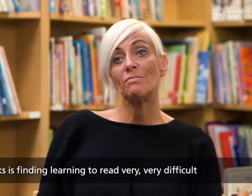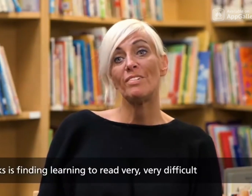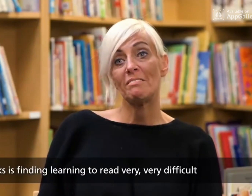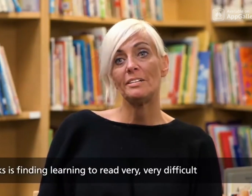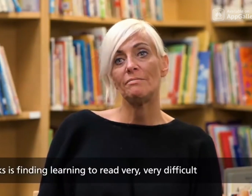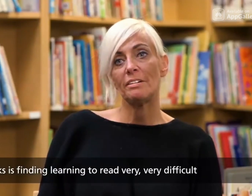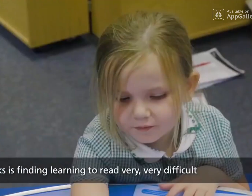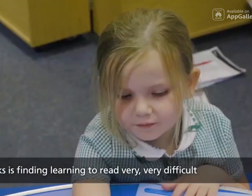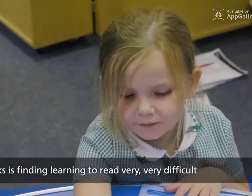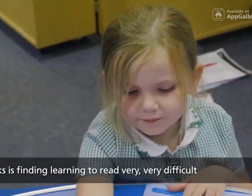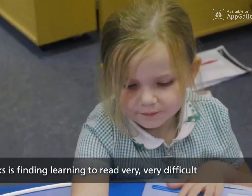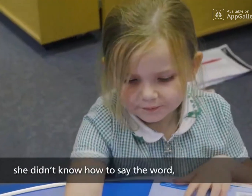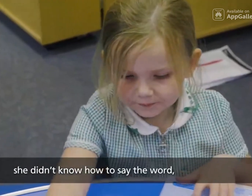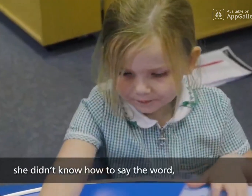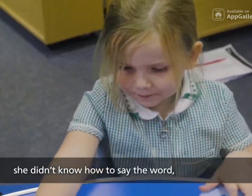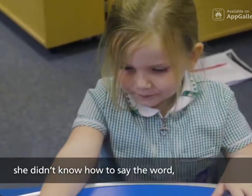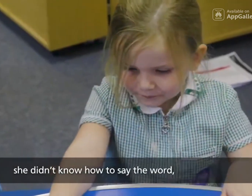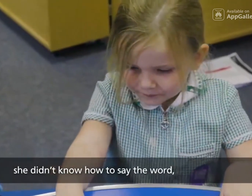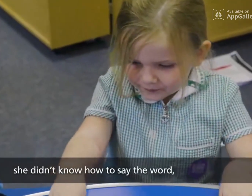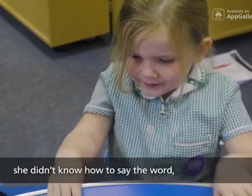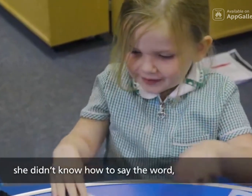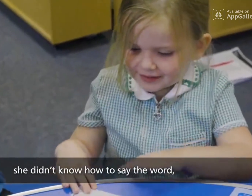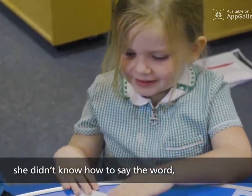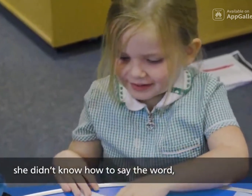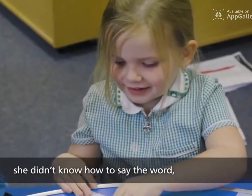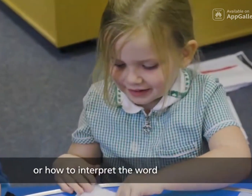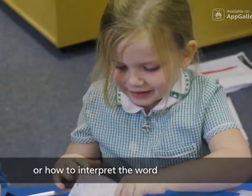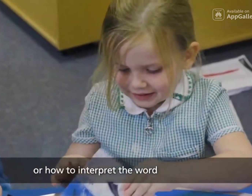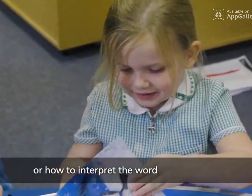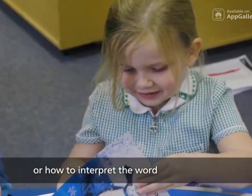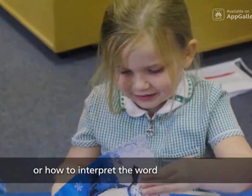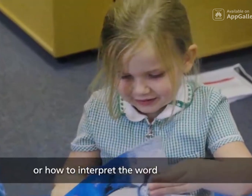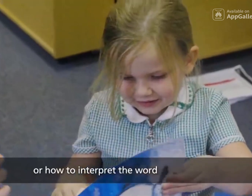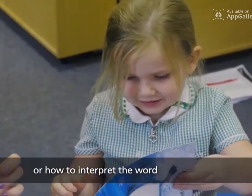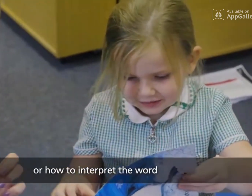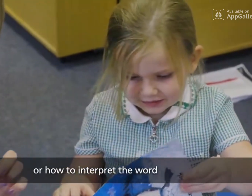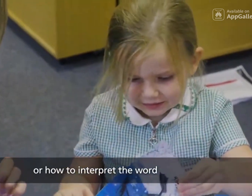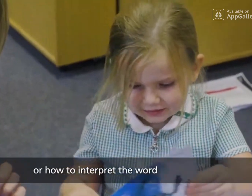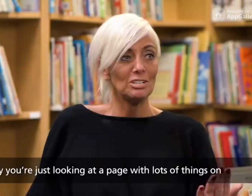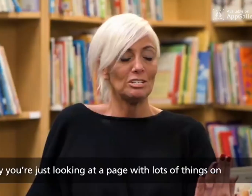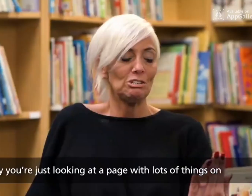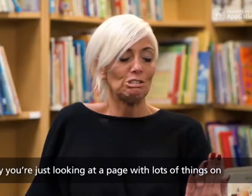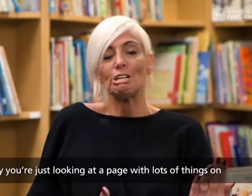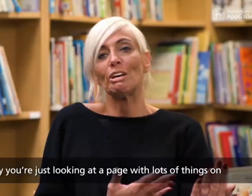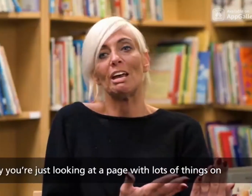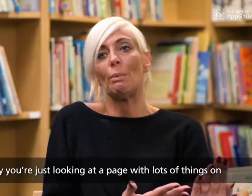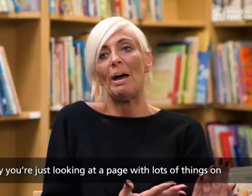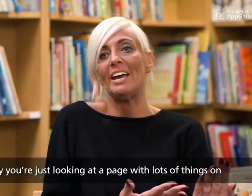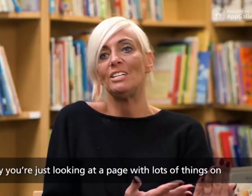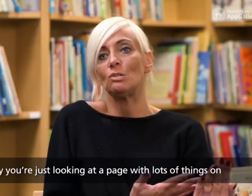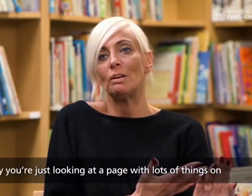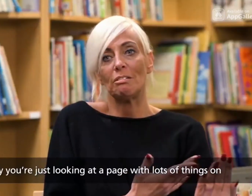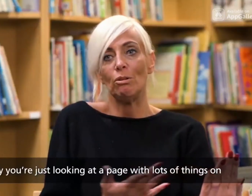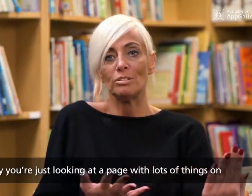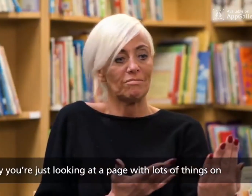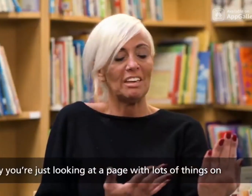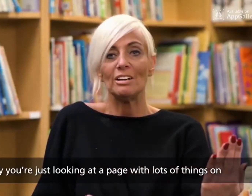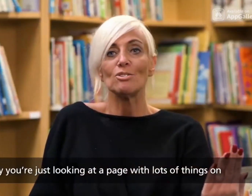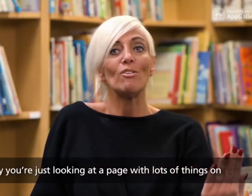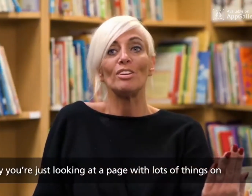read very, very difficult. She didn't know how to say the word or how to interpret the word. So actually you're just looking at a page with lots of things on